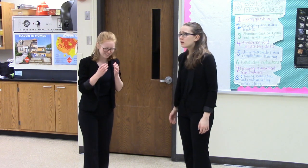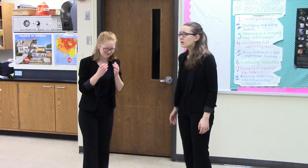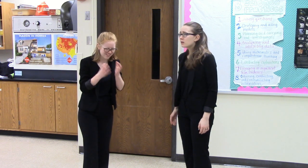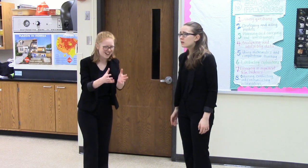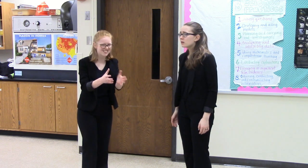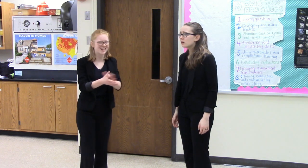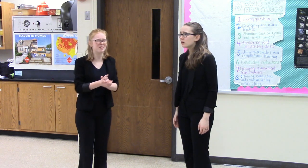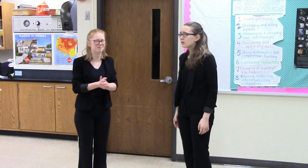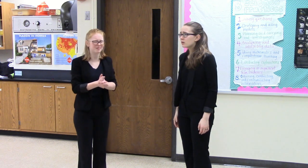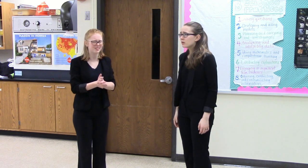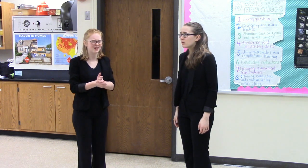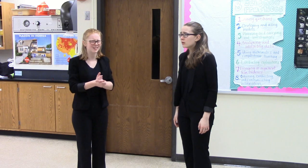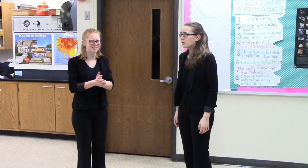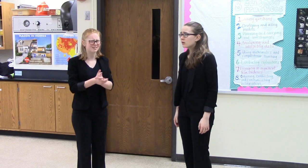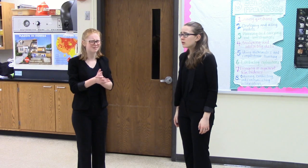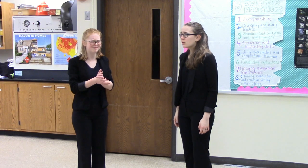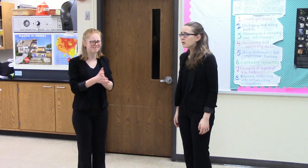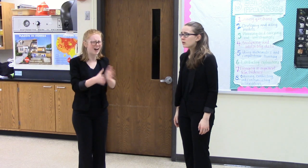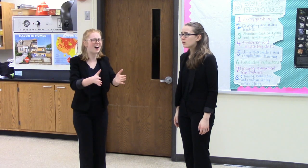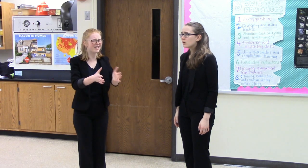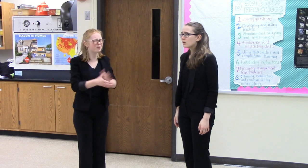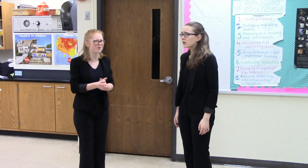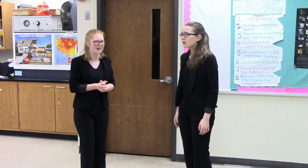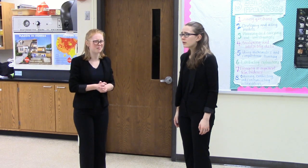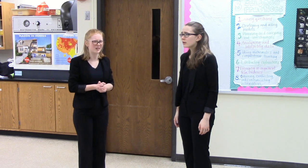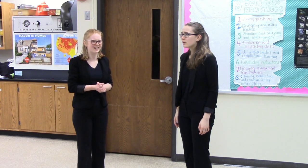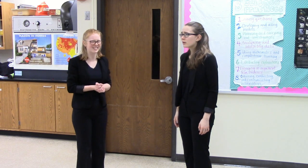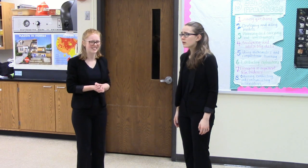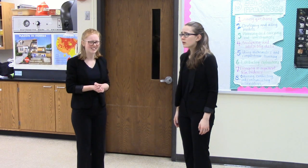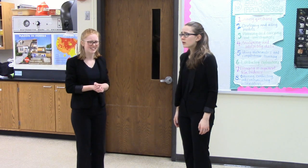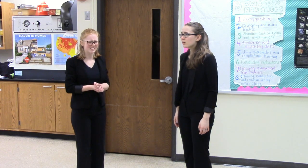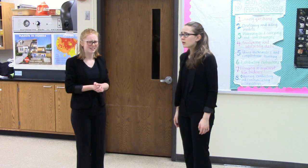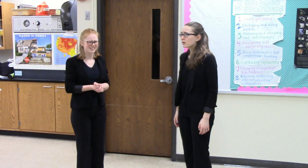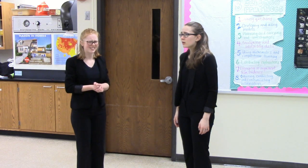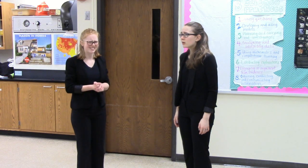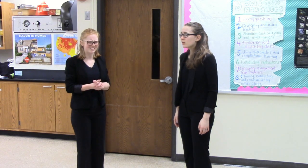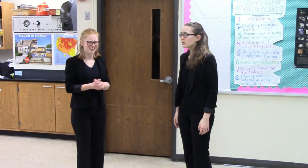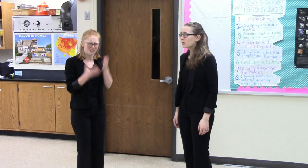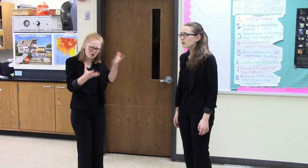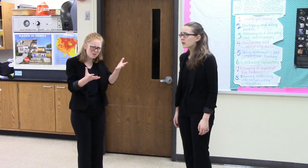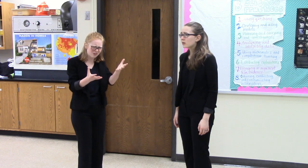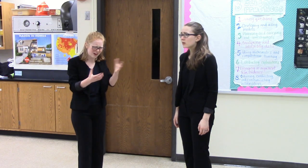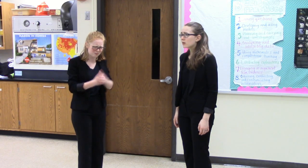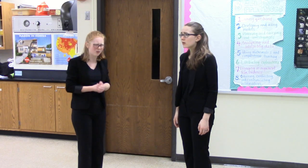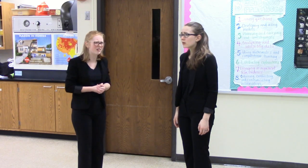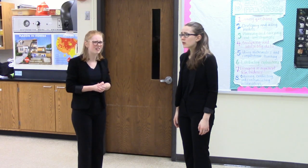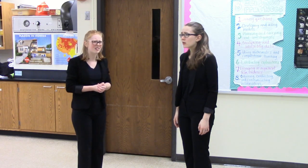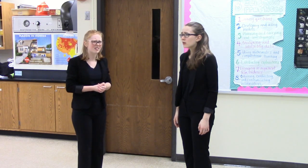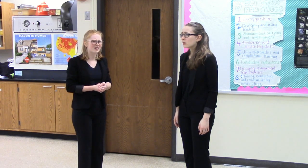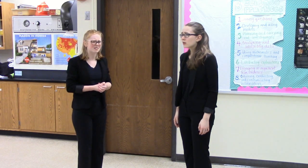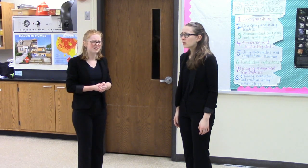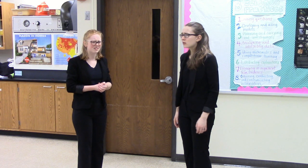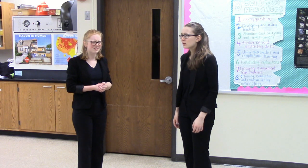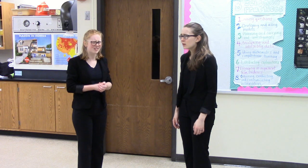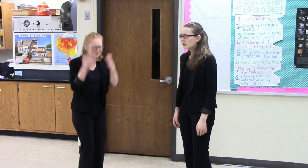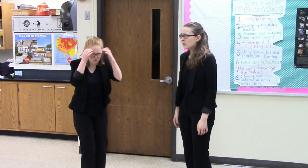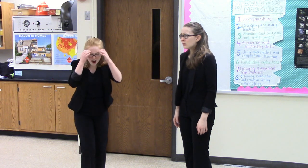Yes, um, I know you're Amber. I know you're Amber. God, why